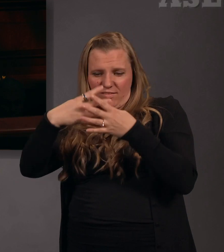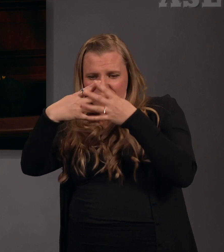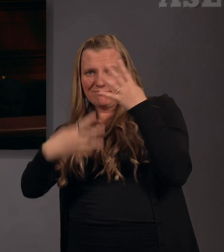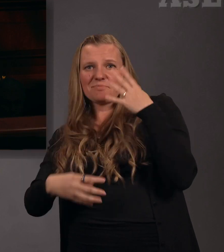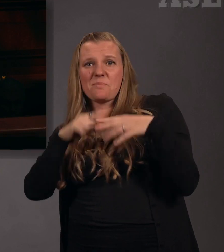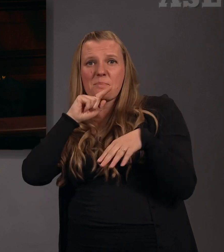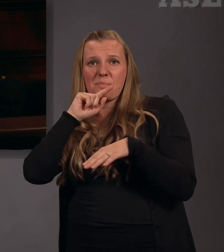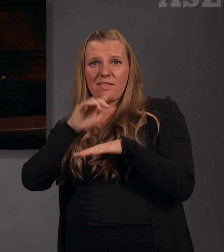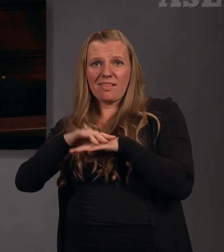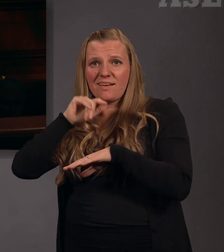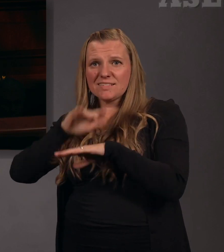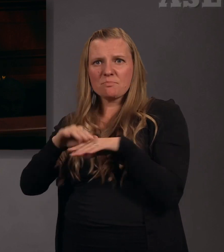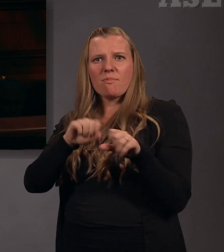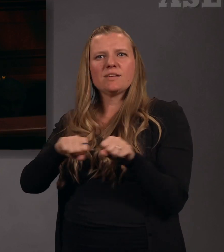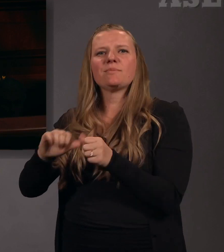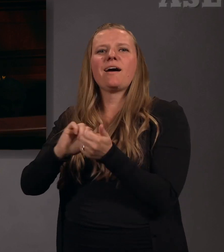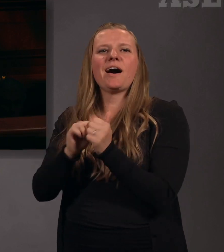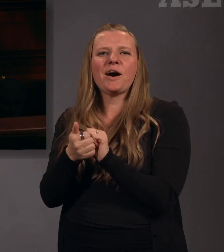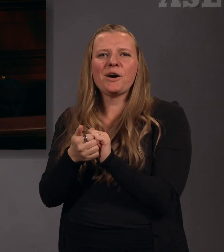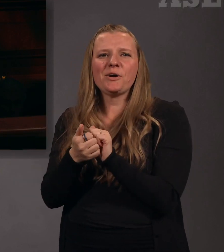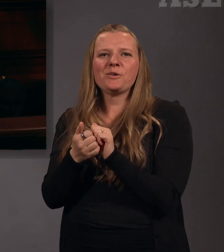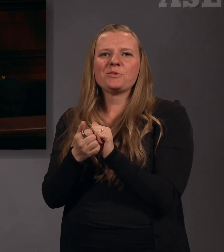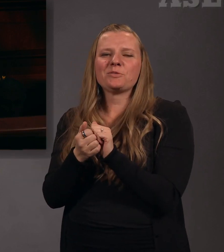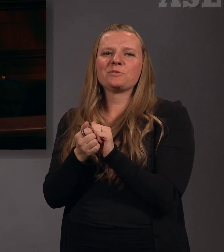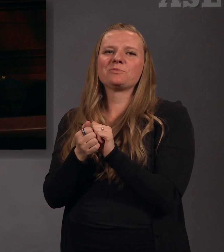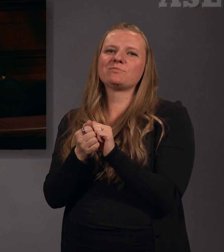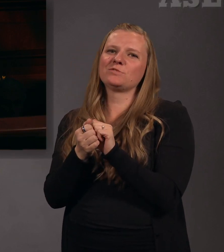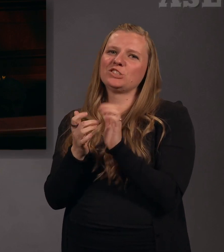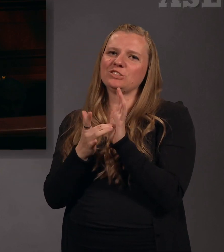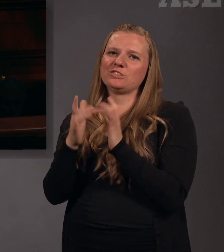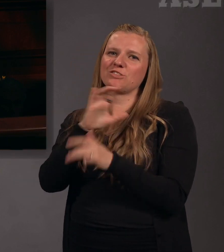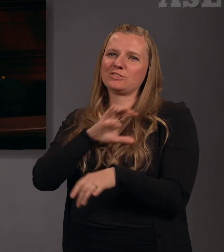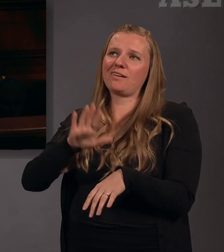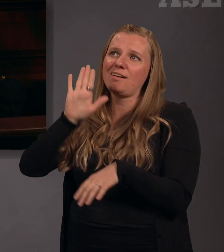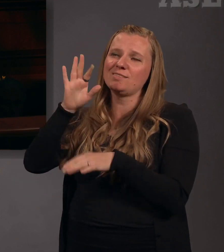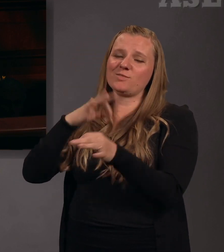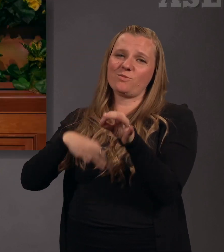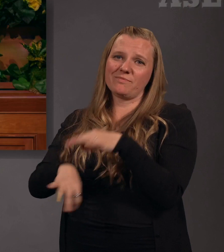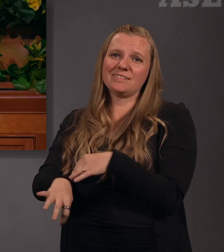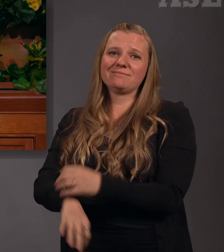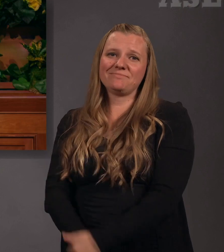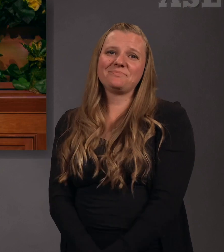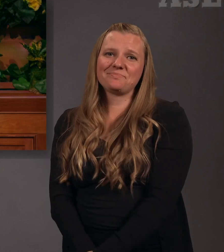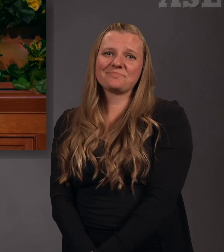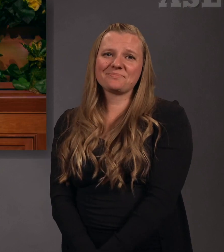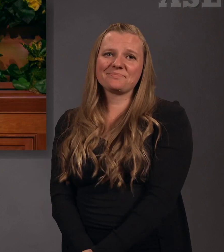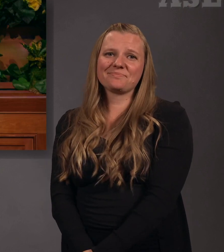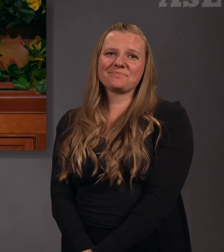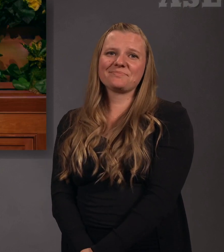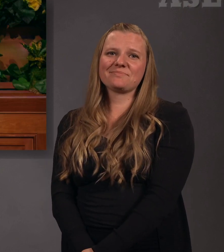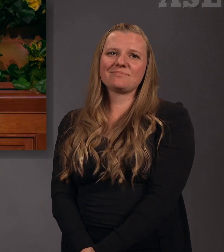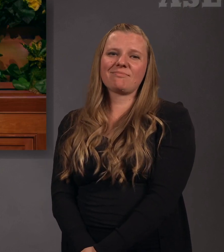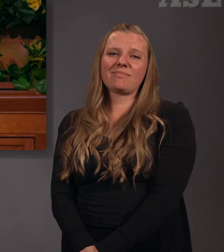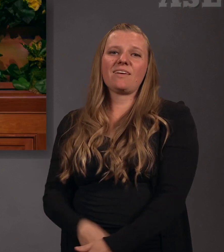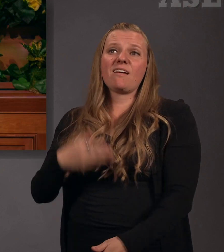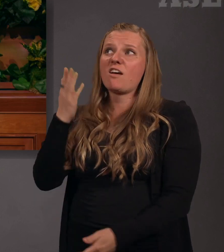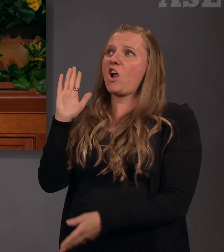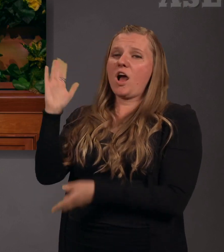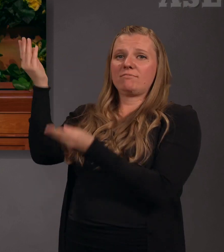were made possible through the Atonement of Jesus Christ. Because God considered these to be among His